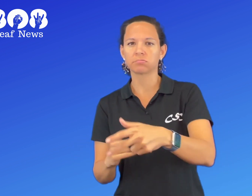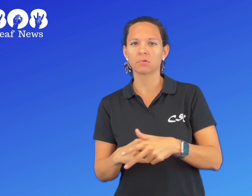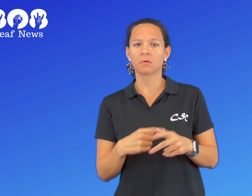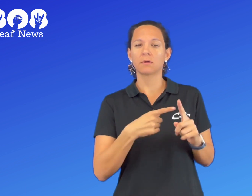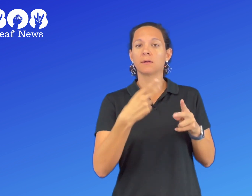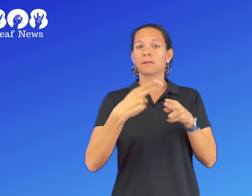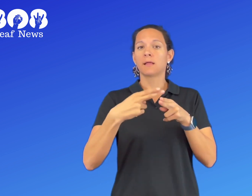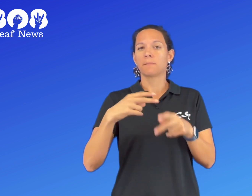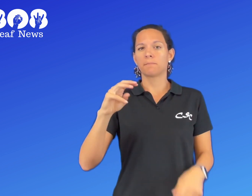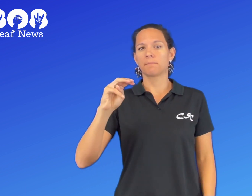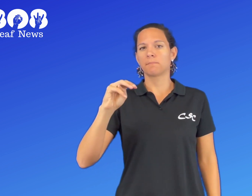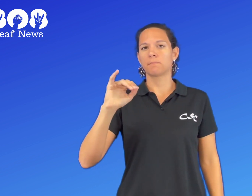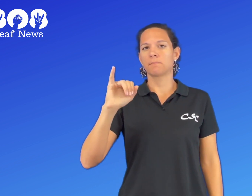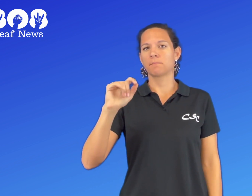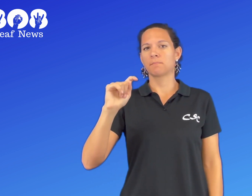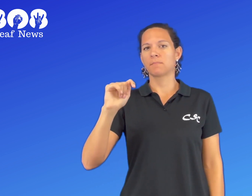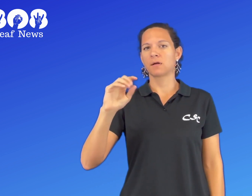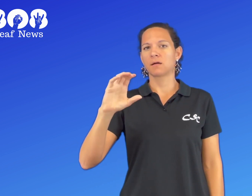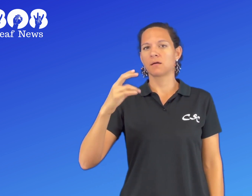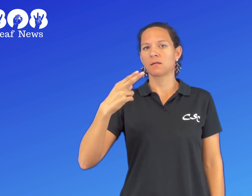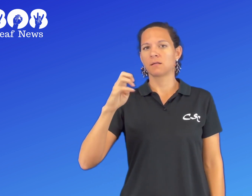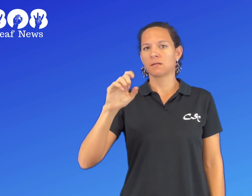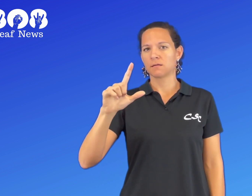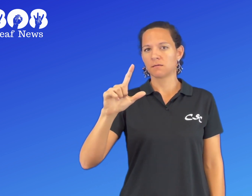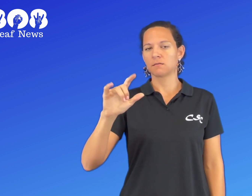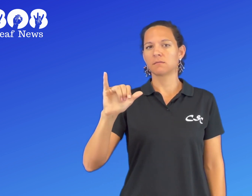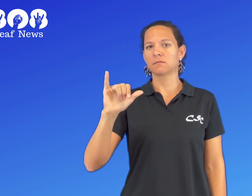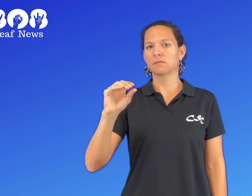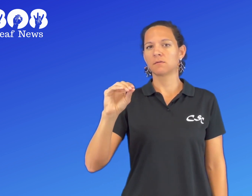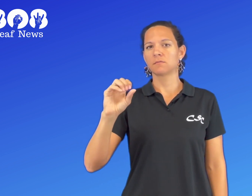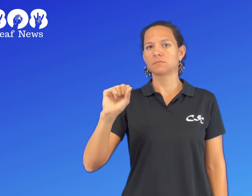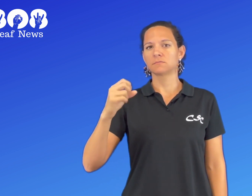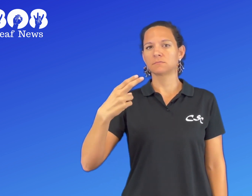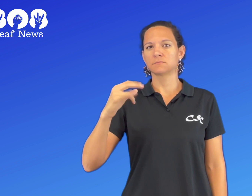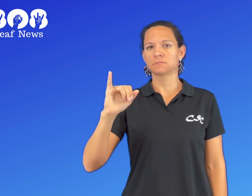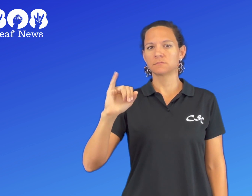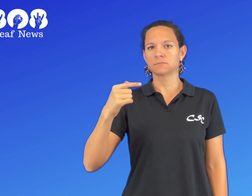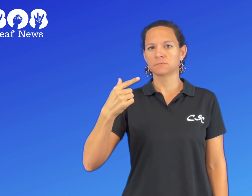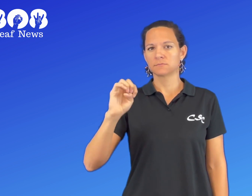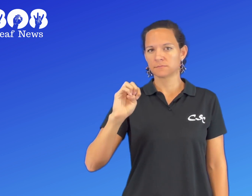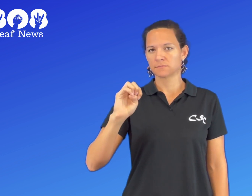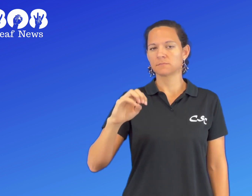His name is Mitchell Yoshigi Miyashiro,